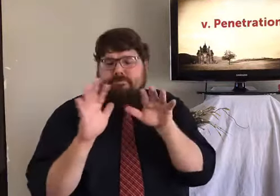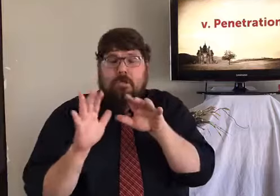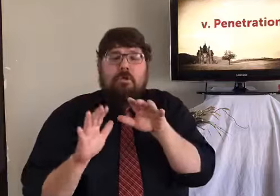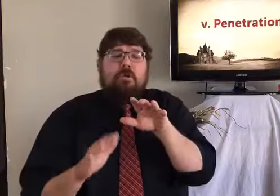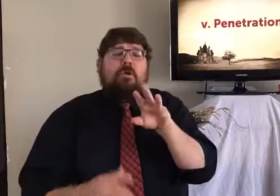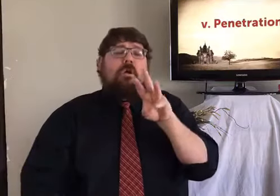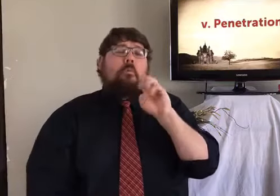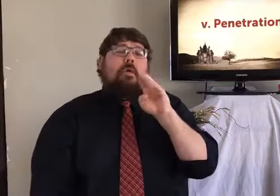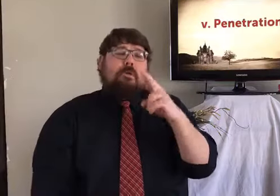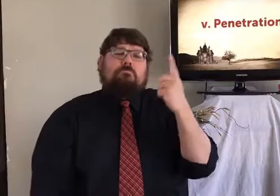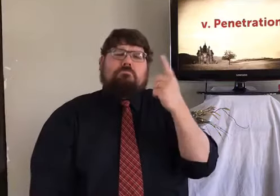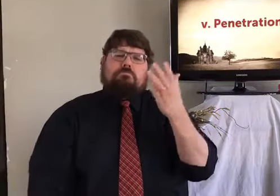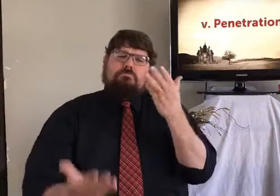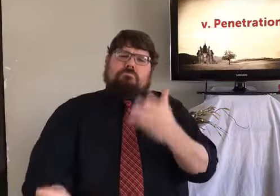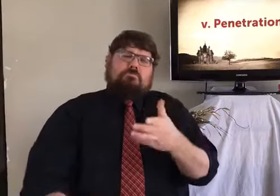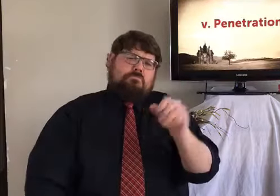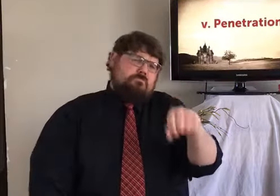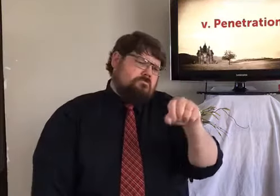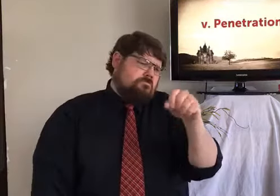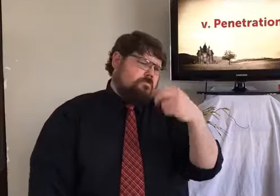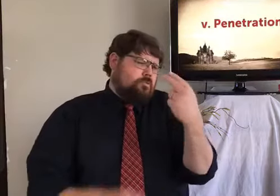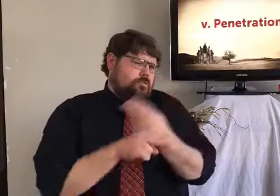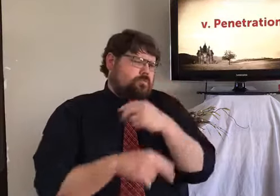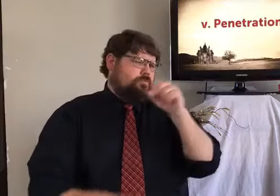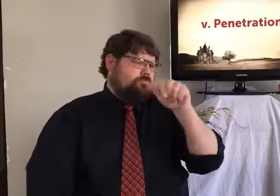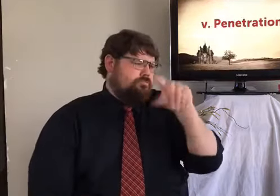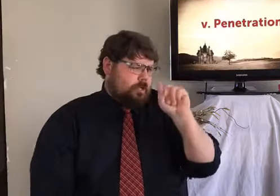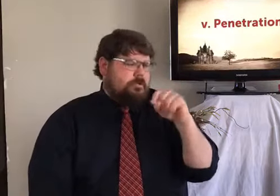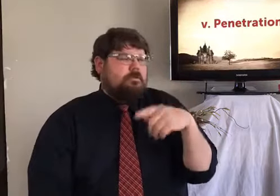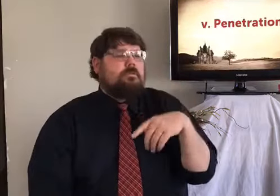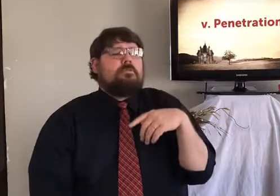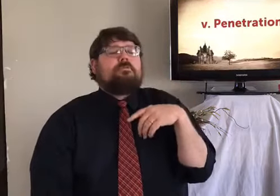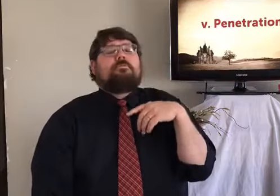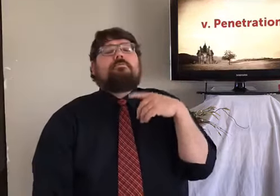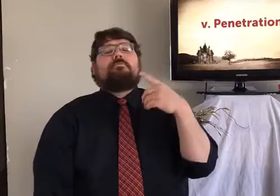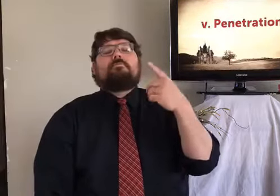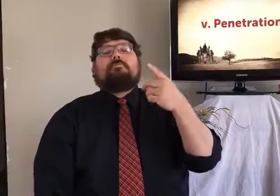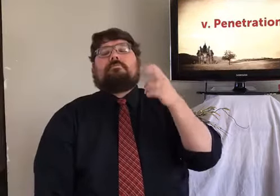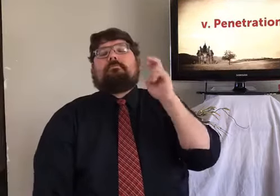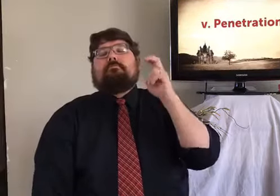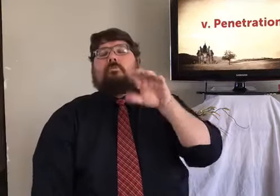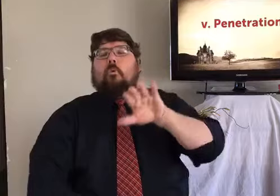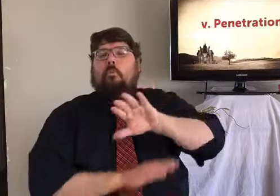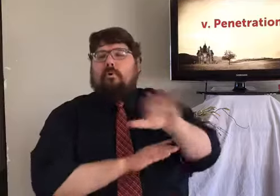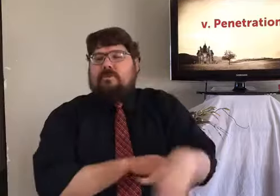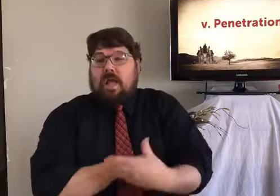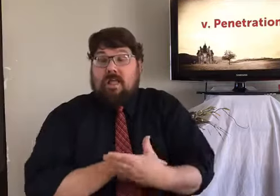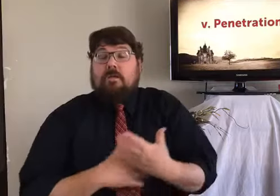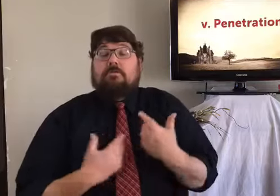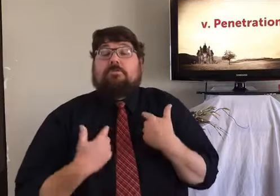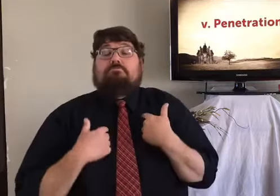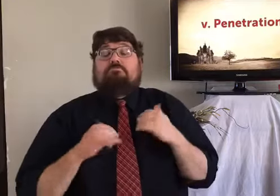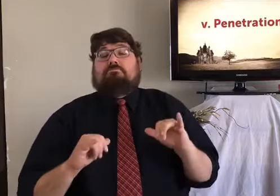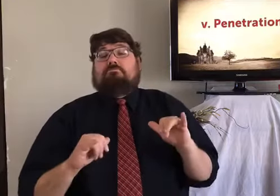I get real tired of dry turkeys. So I did some investigation, and there's a website that I'm looking at, Weber